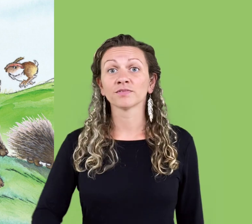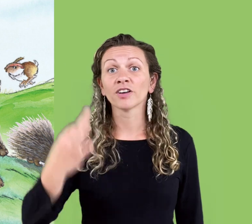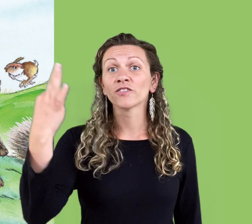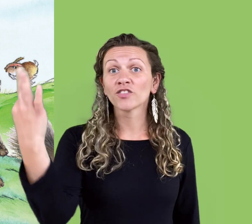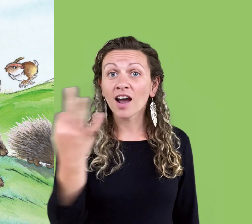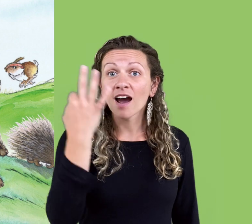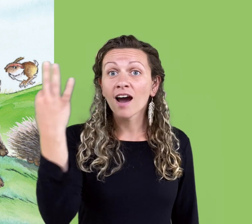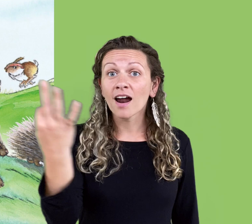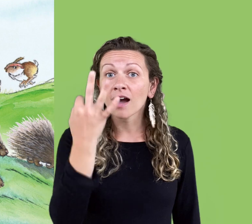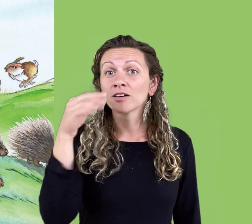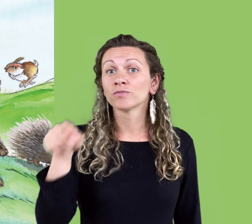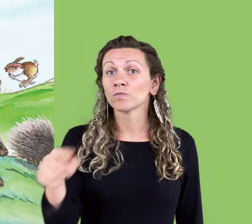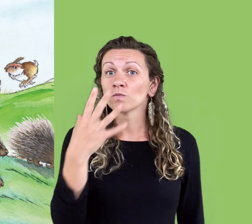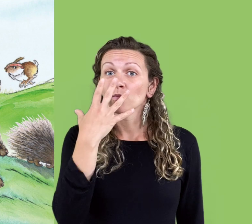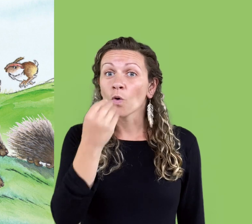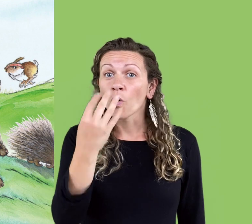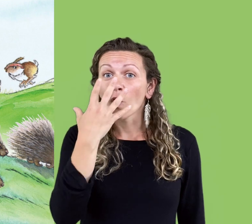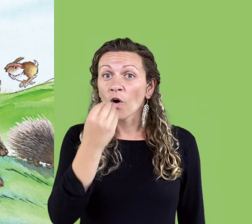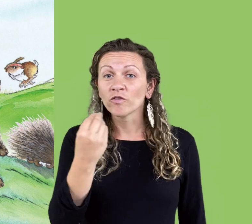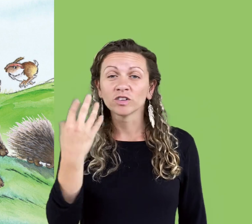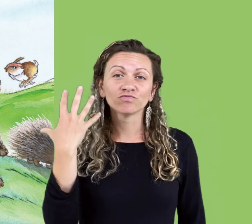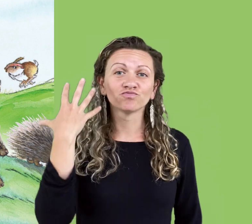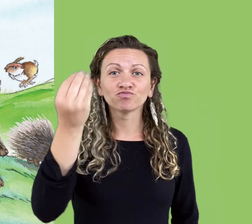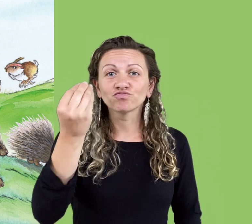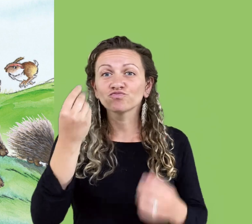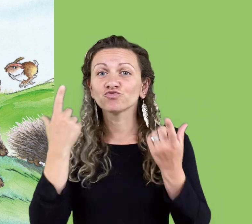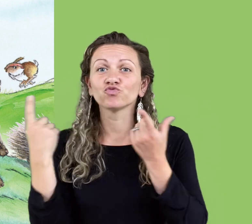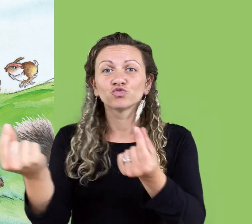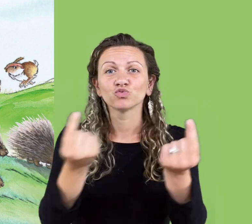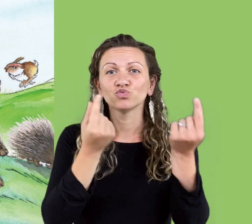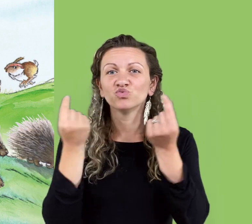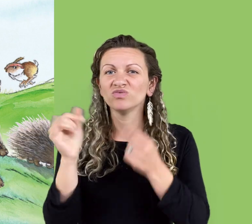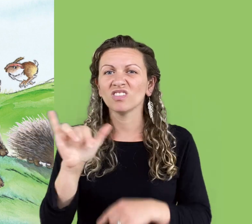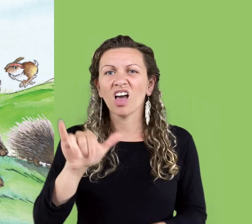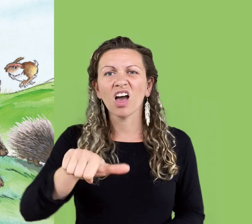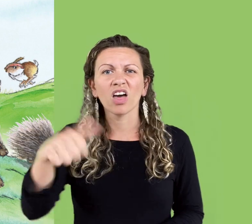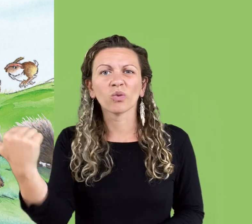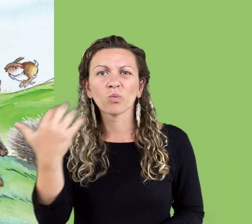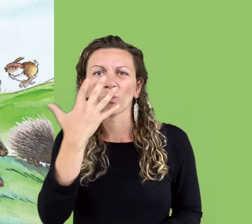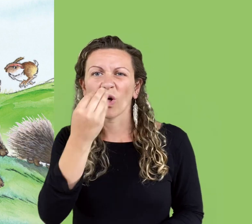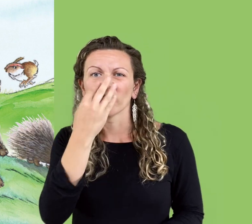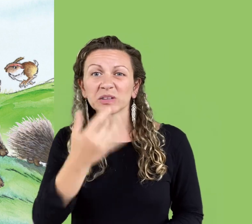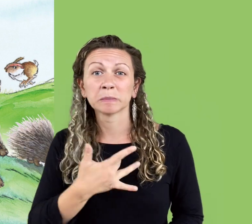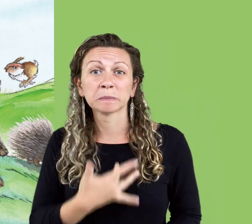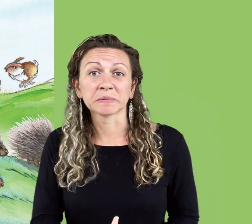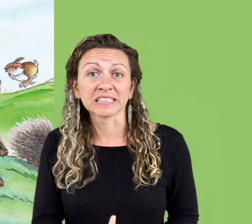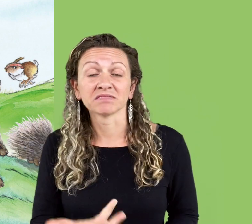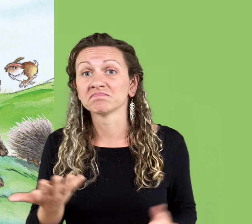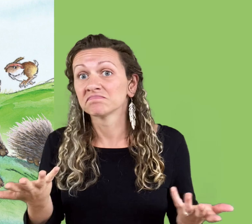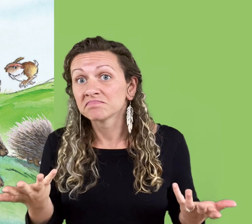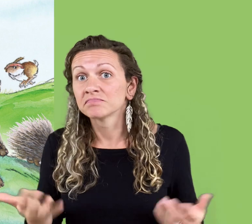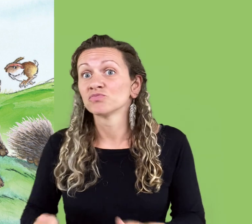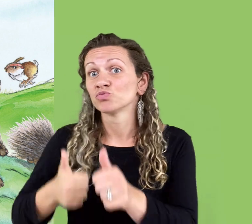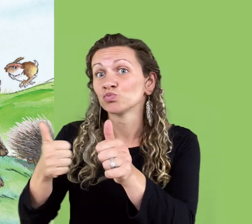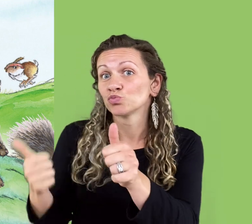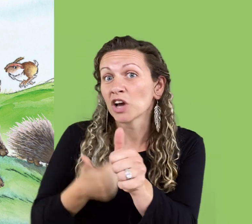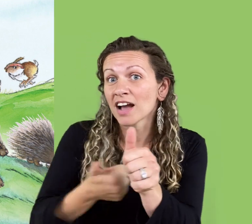On Friday, the wolf decided to go out and do some wolfish things. This